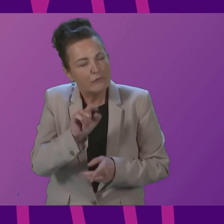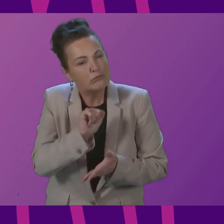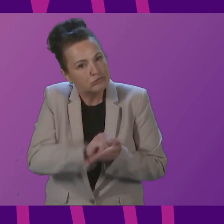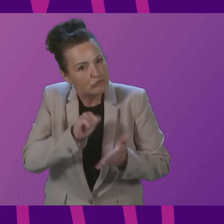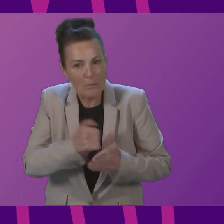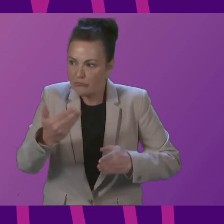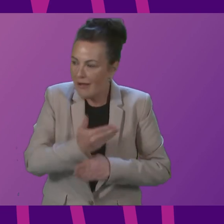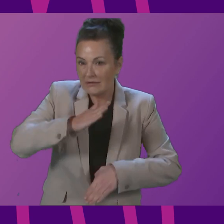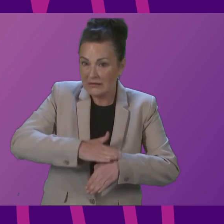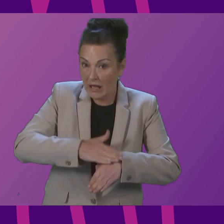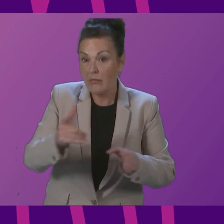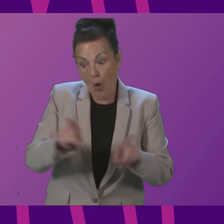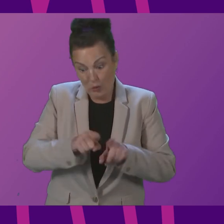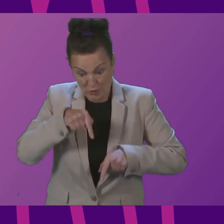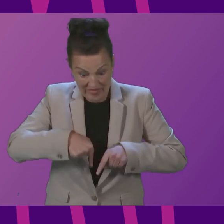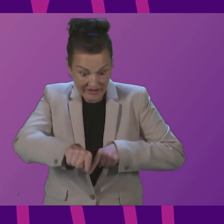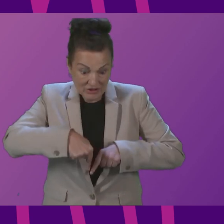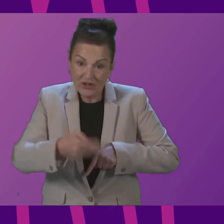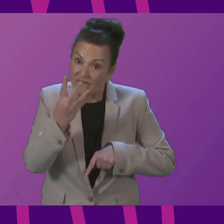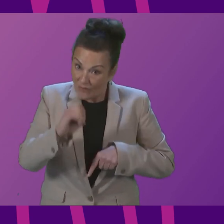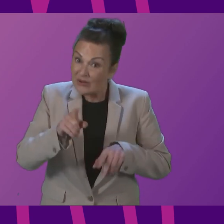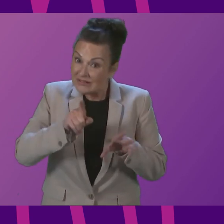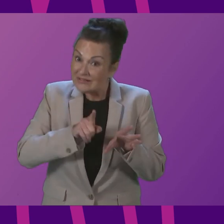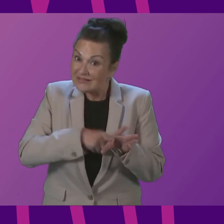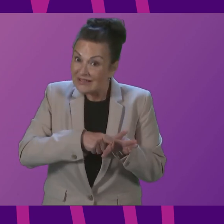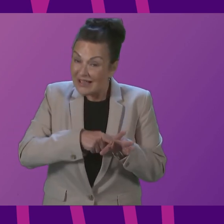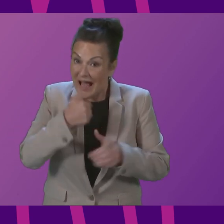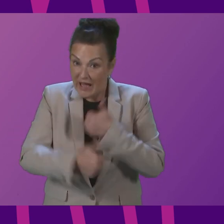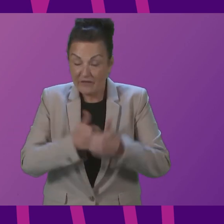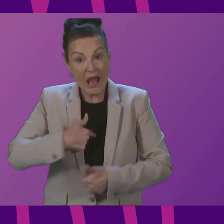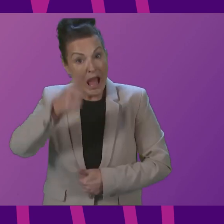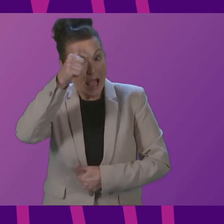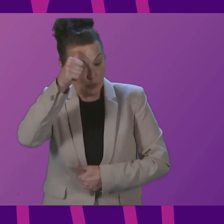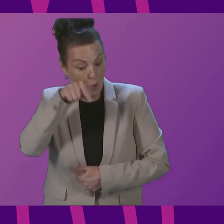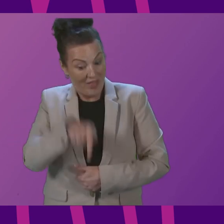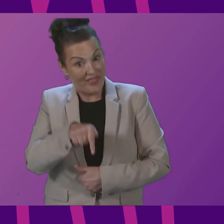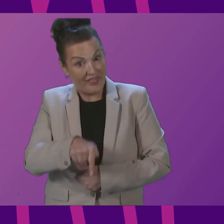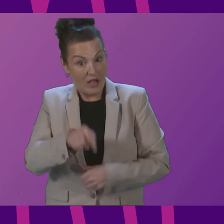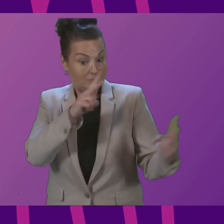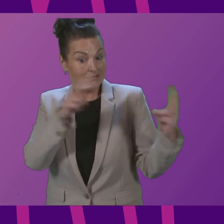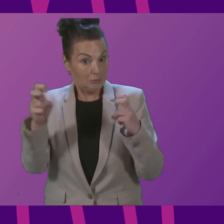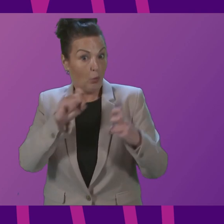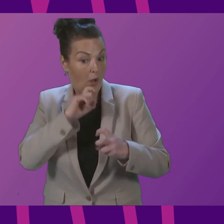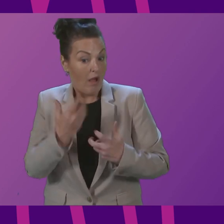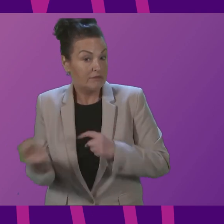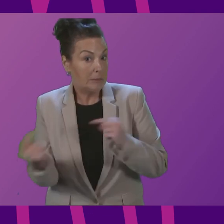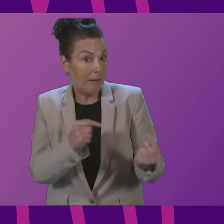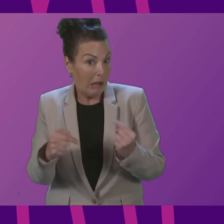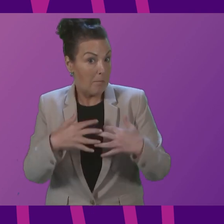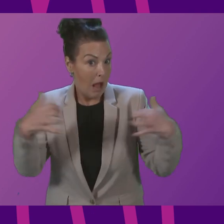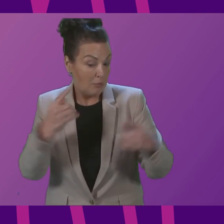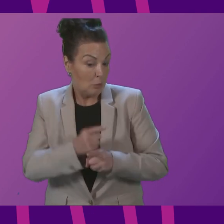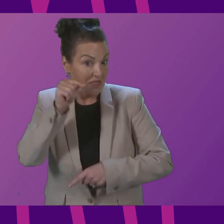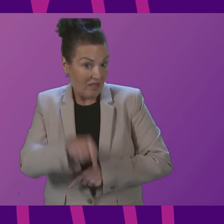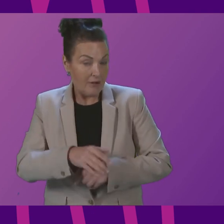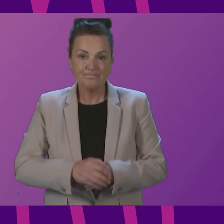which I appreciate also is the subject of a members debate in Parliament on this topic the Cabinet Secretary for